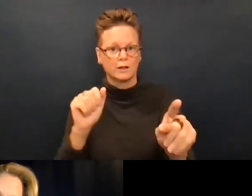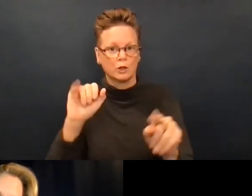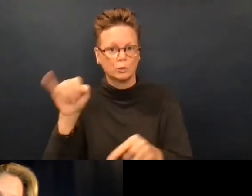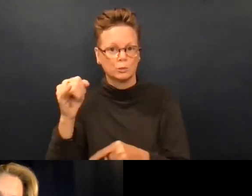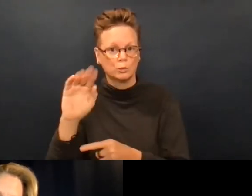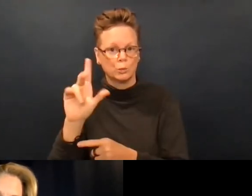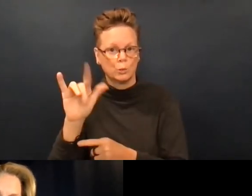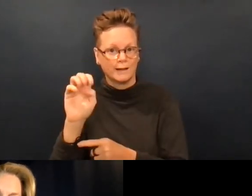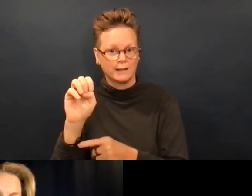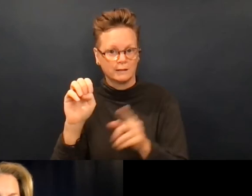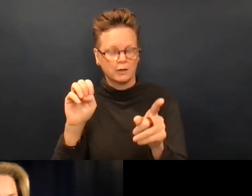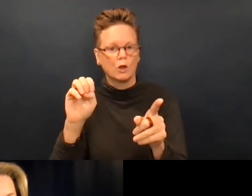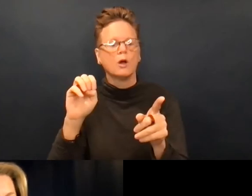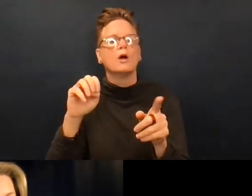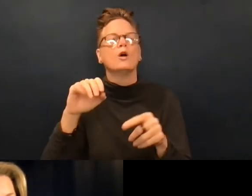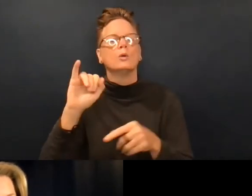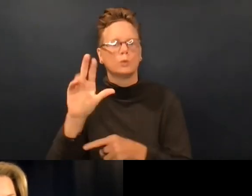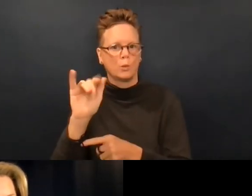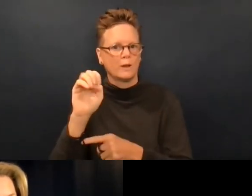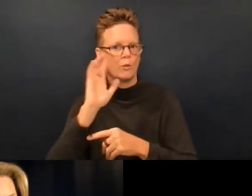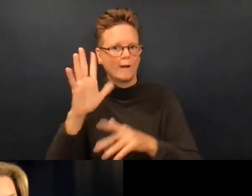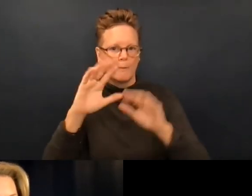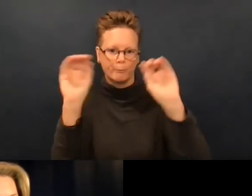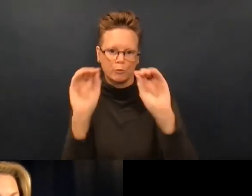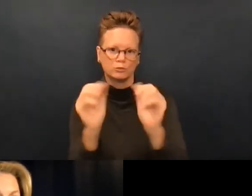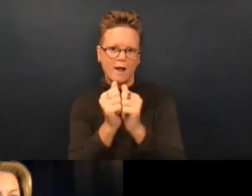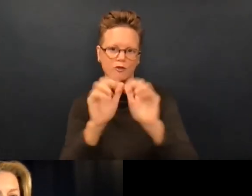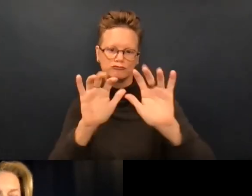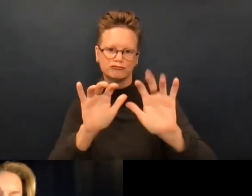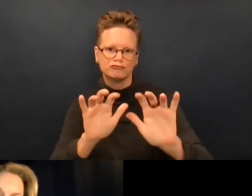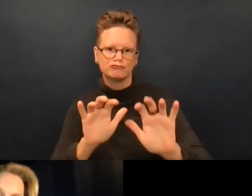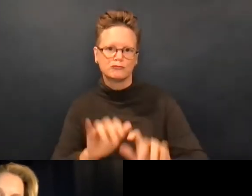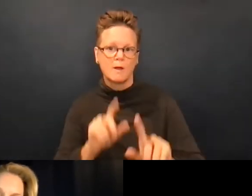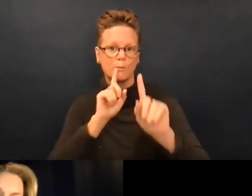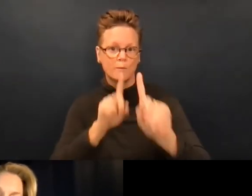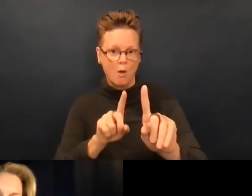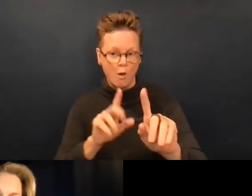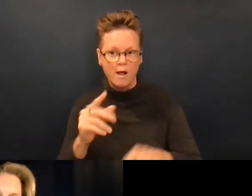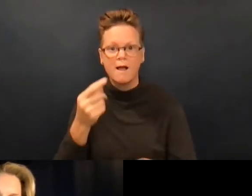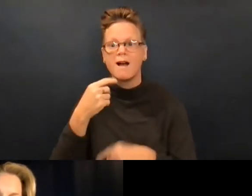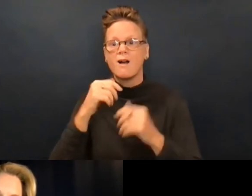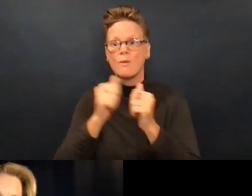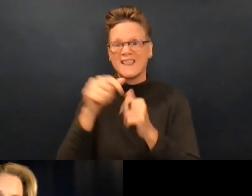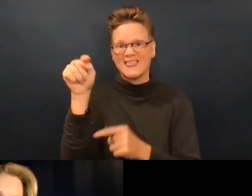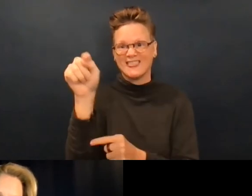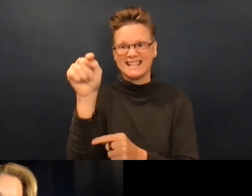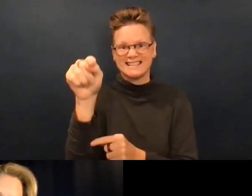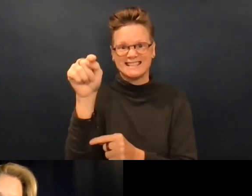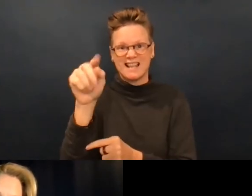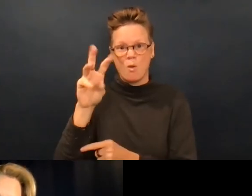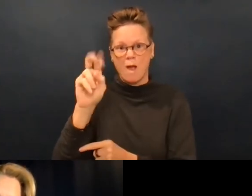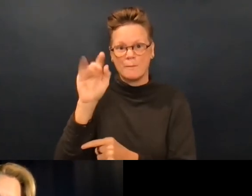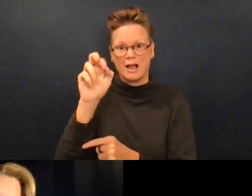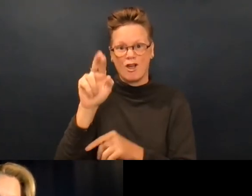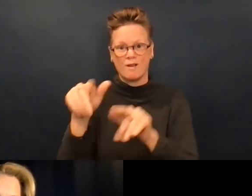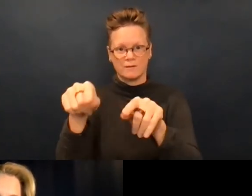Q&A section and we'll share them out with Julie. And then Julie will have a chance to put together a curated response to